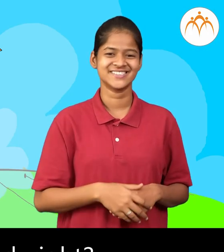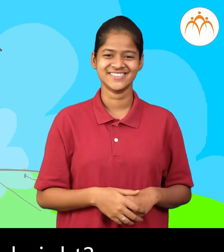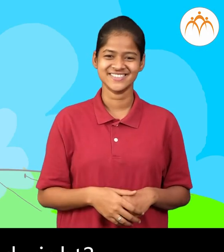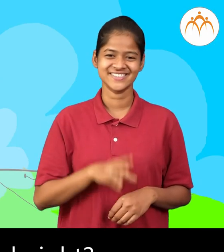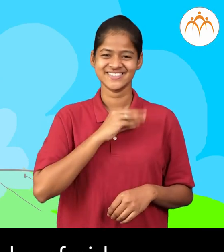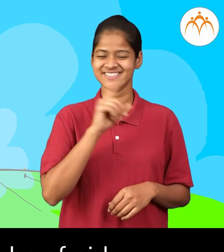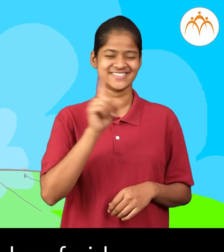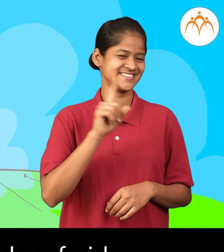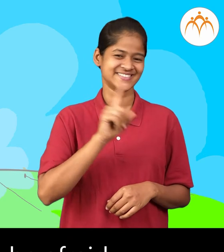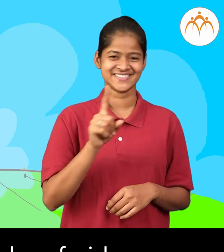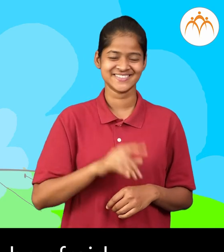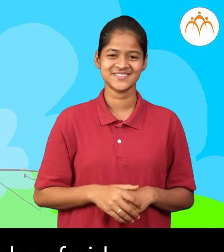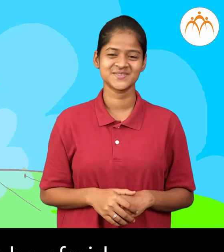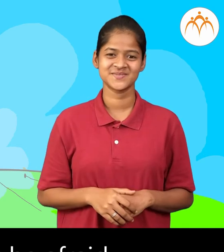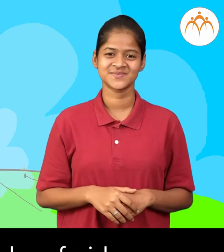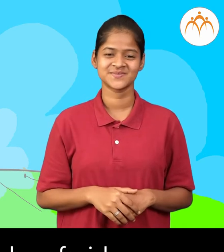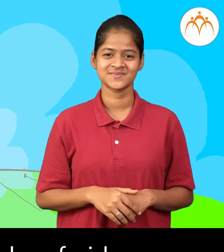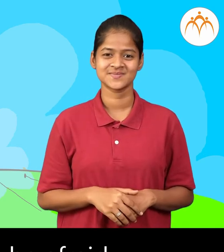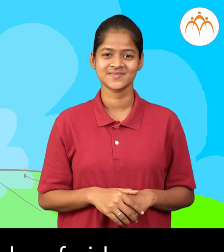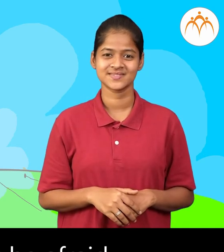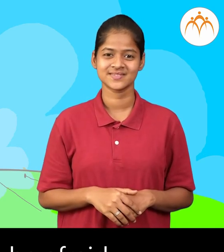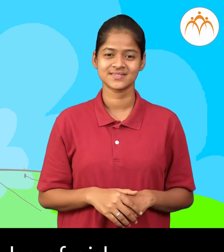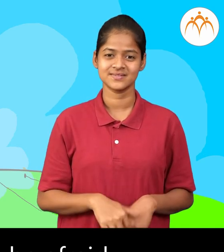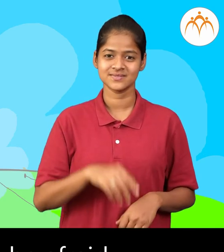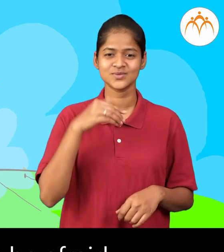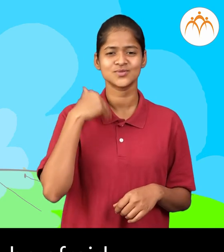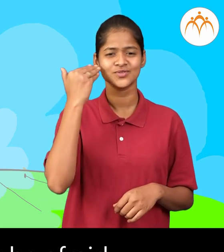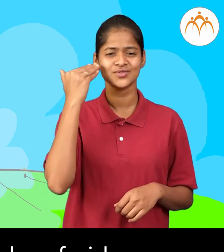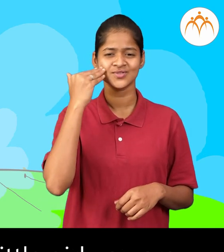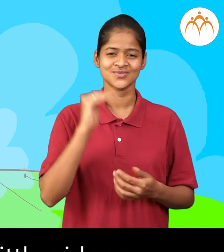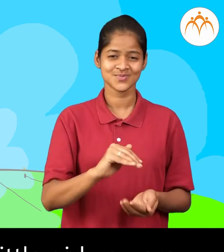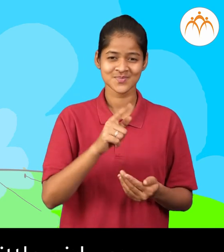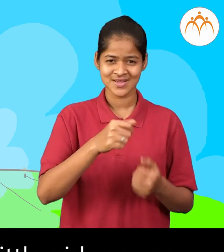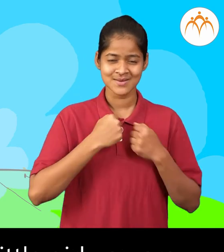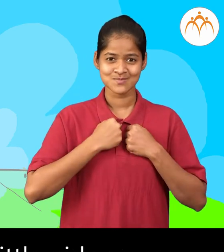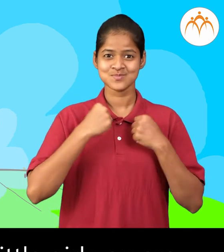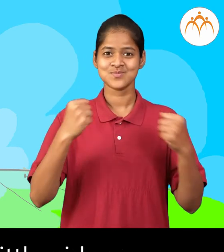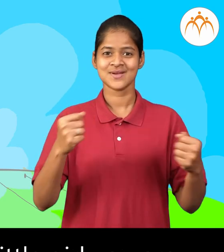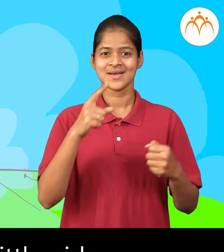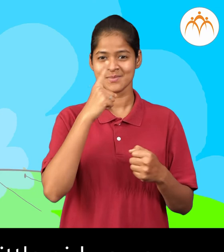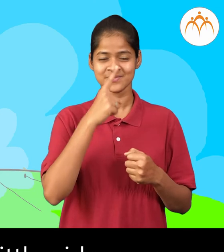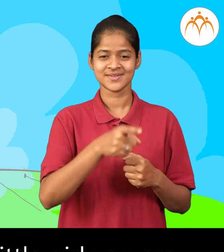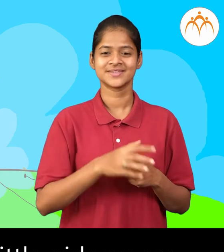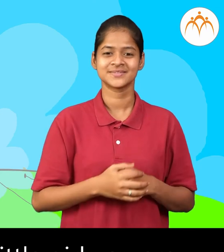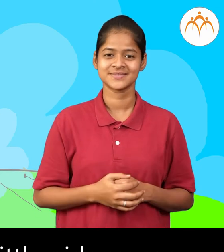Come on, don't be afraid. I know what a brave little girl you are.